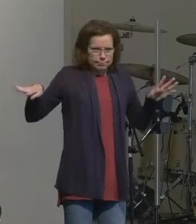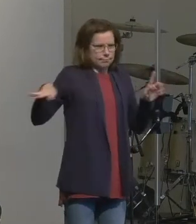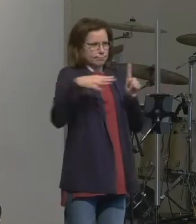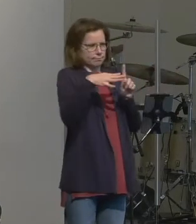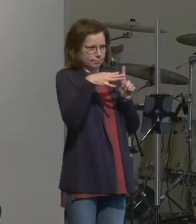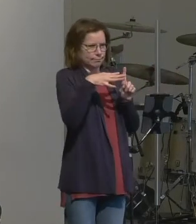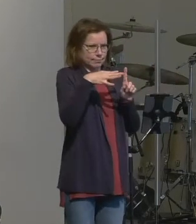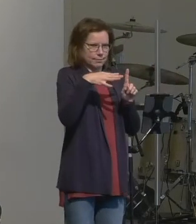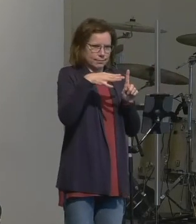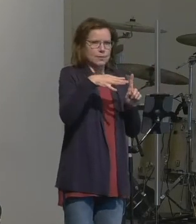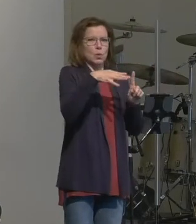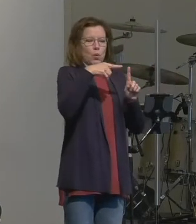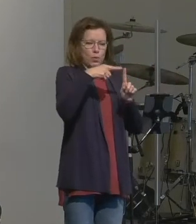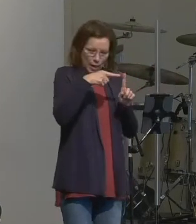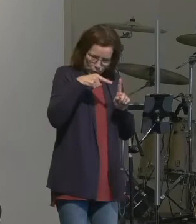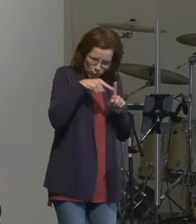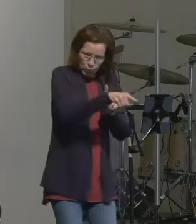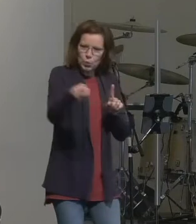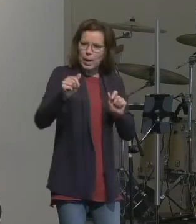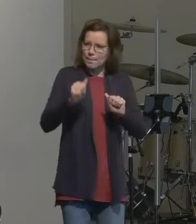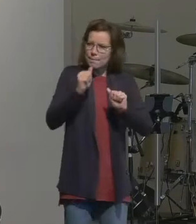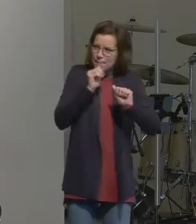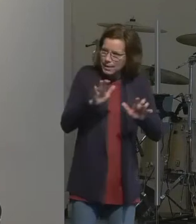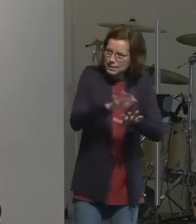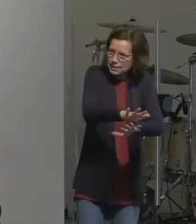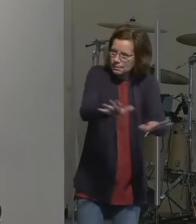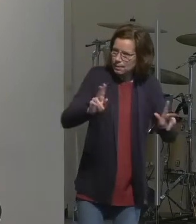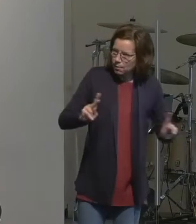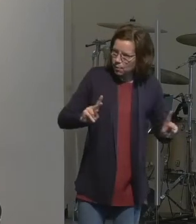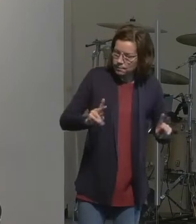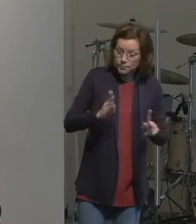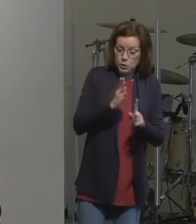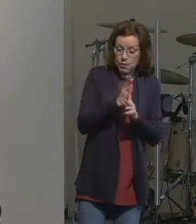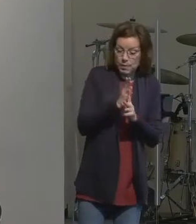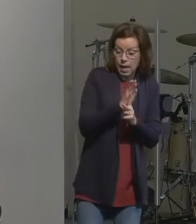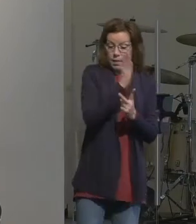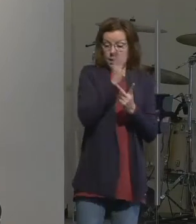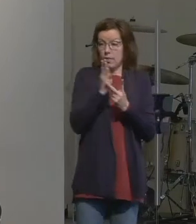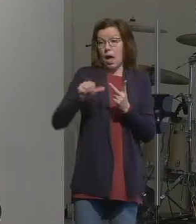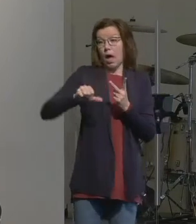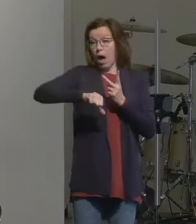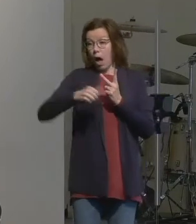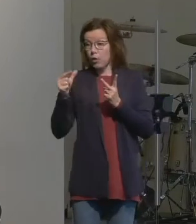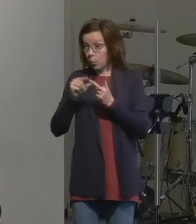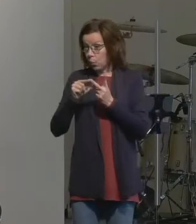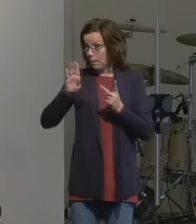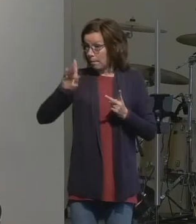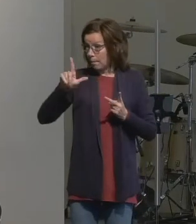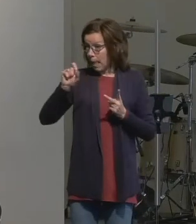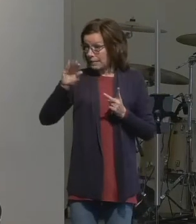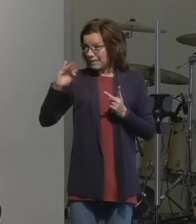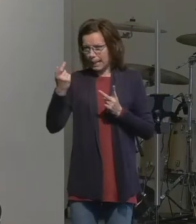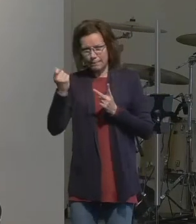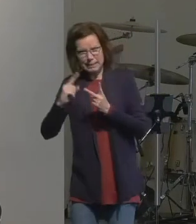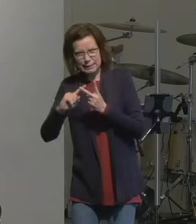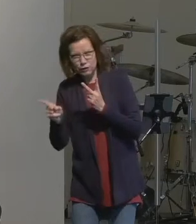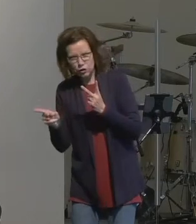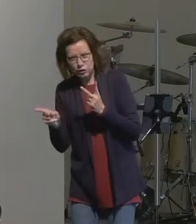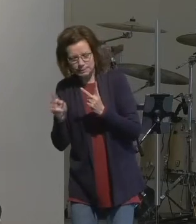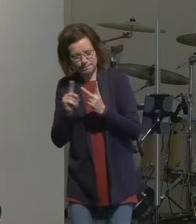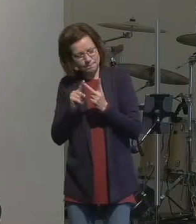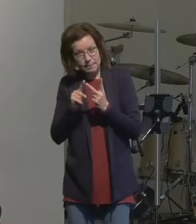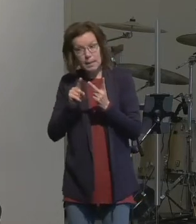a blessing now this second blessing that comes up is a different word it's a variation of the first but it means to cause something